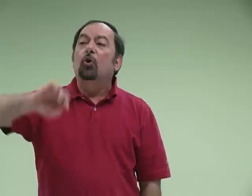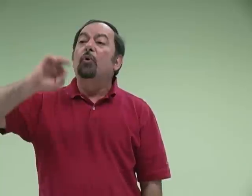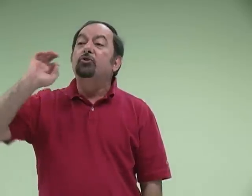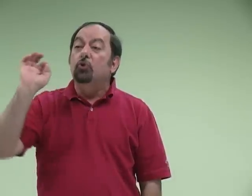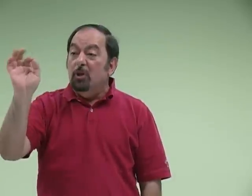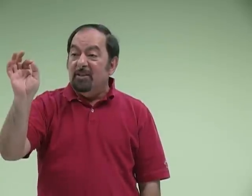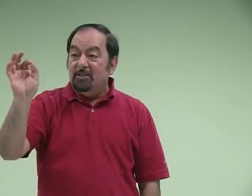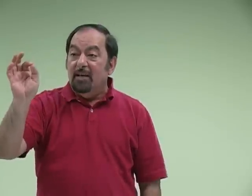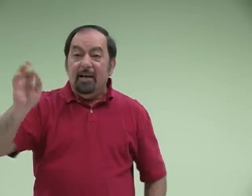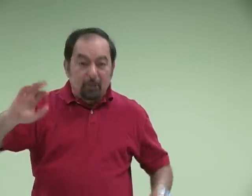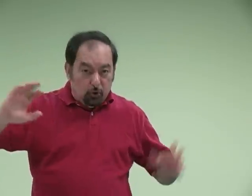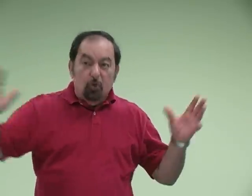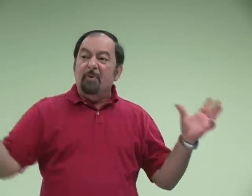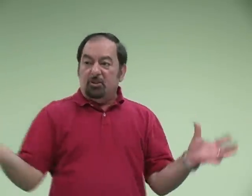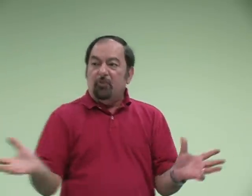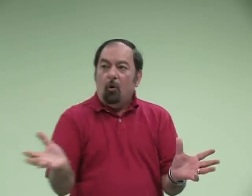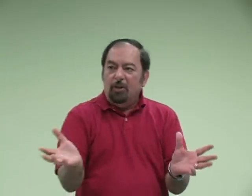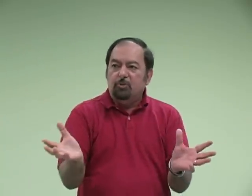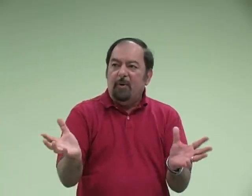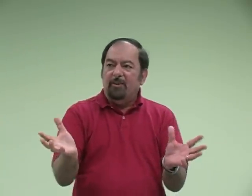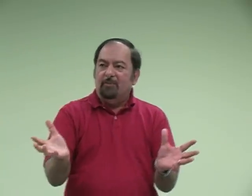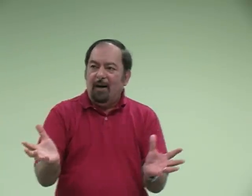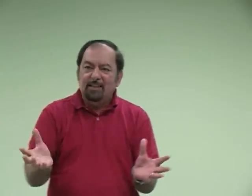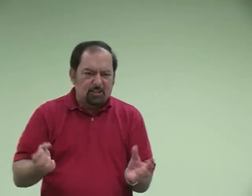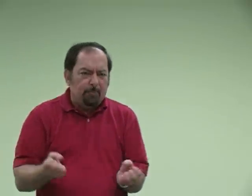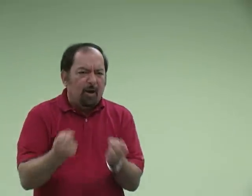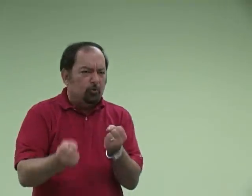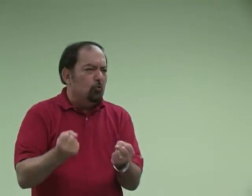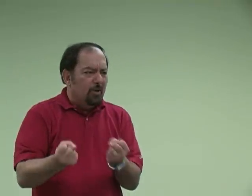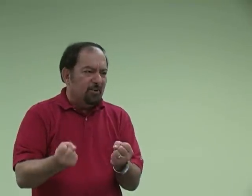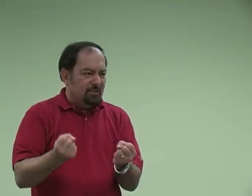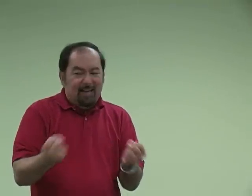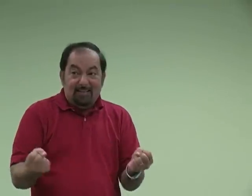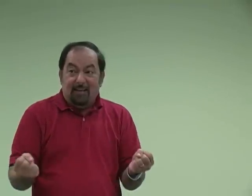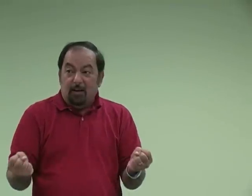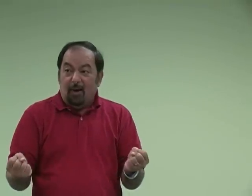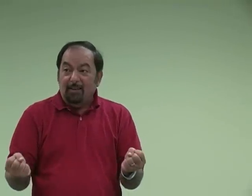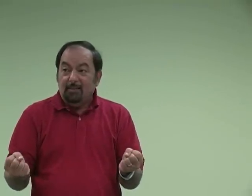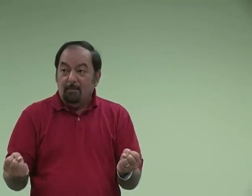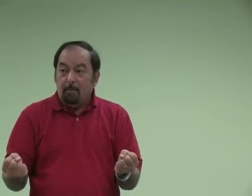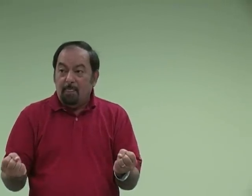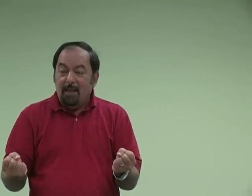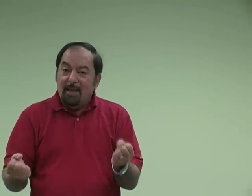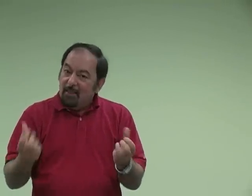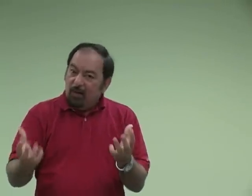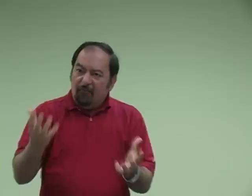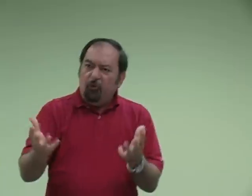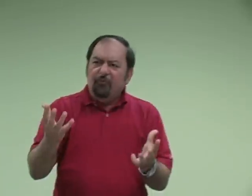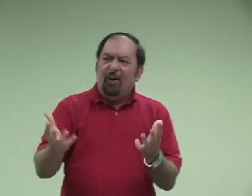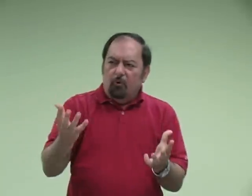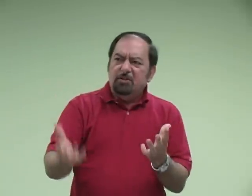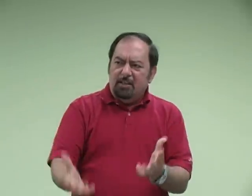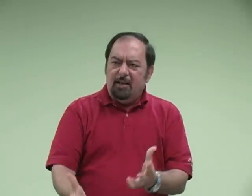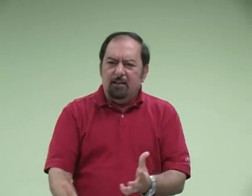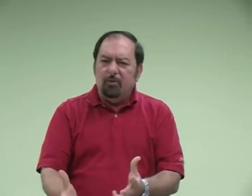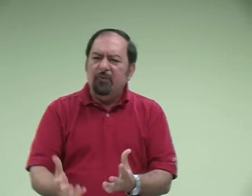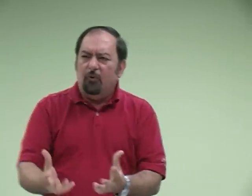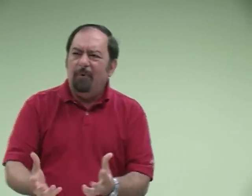with dunamis, the dunamis of the Holy Spirit, right? That's the power to do miracles. Is that not right? There are four or five words in Greek for